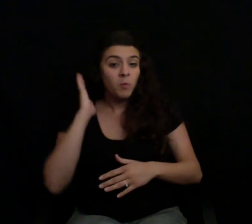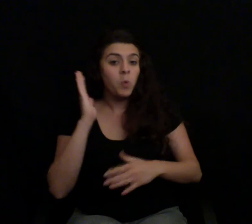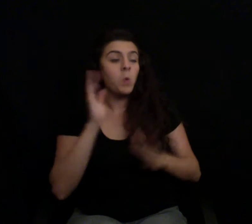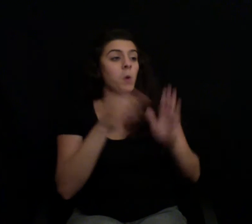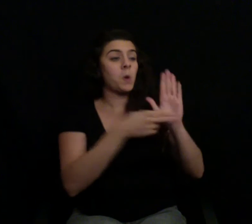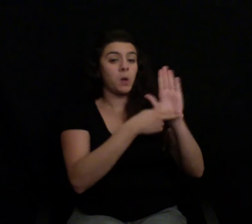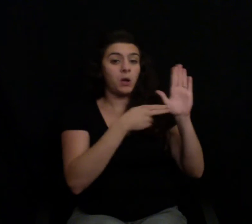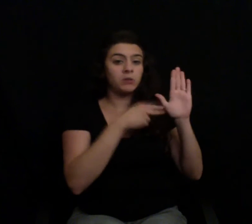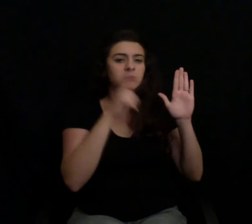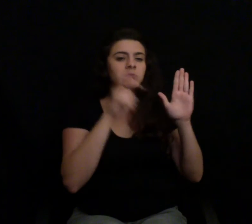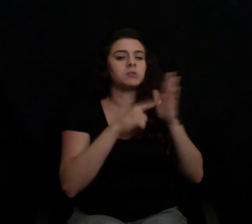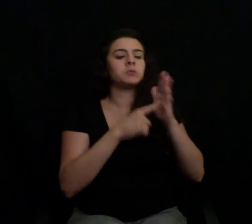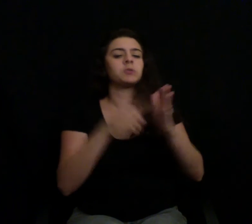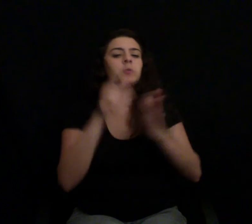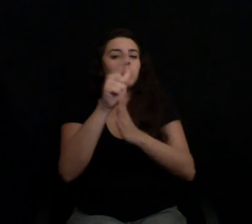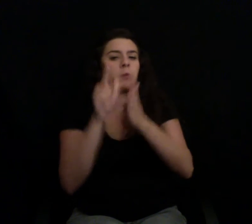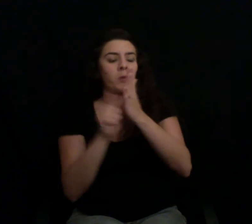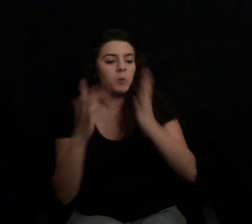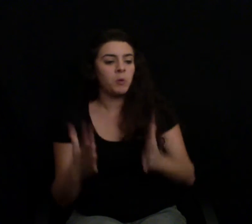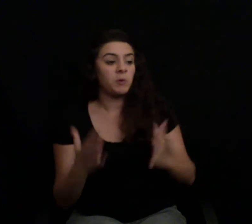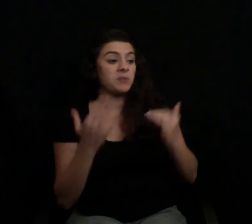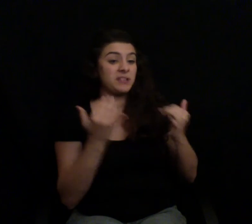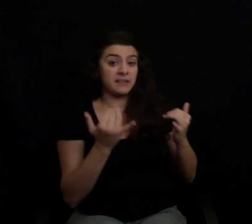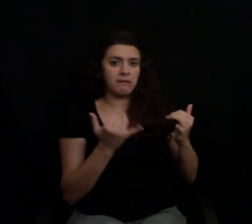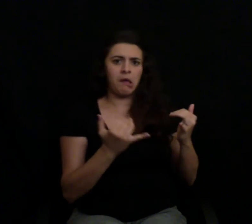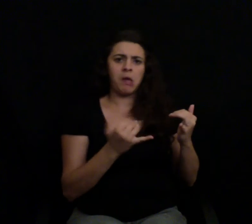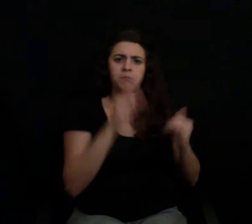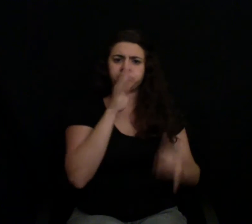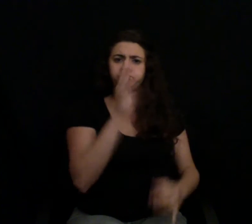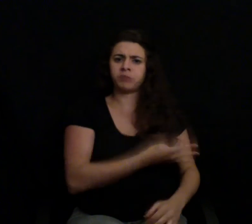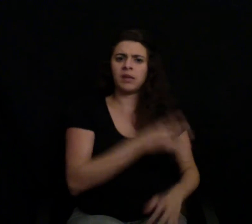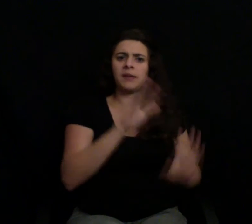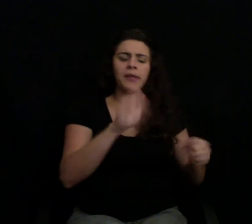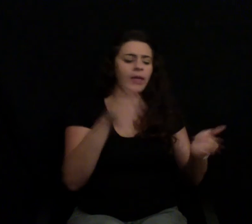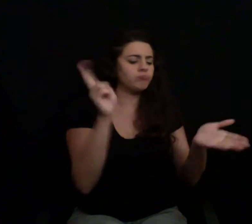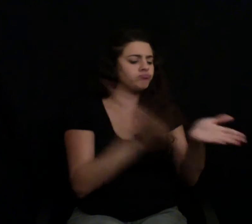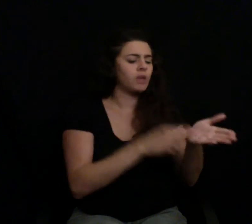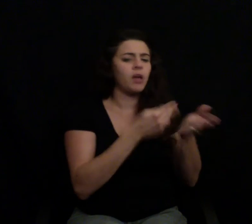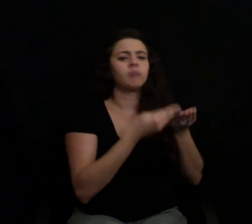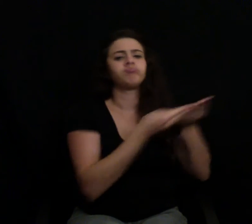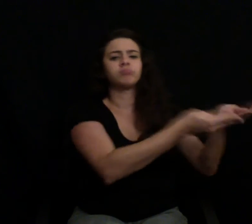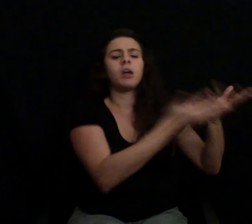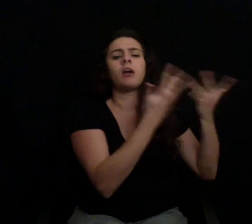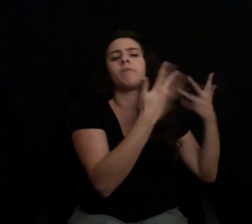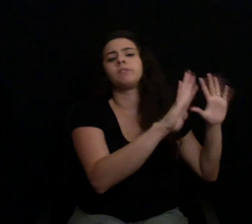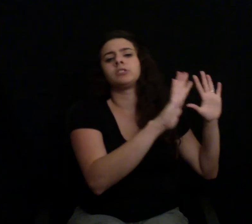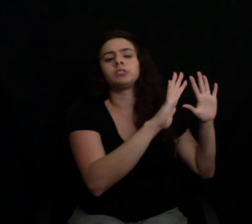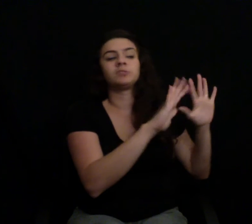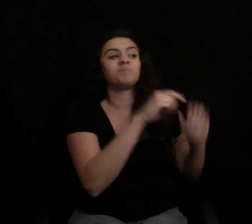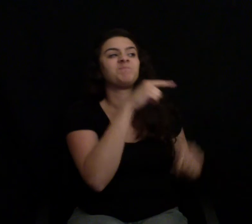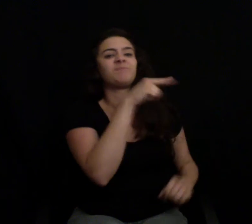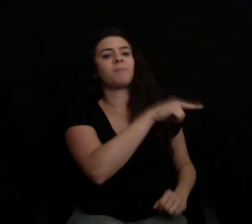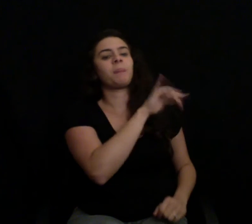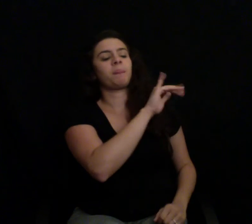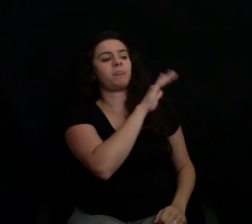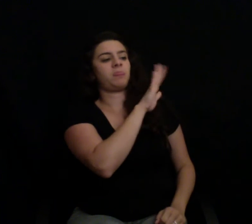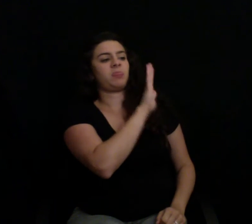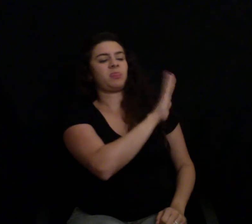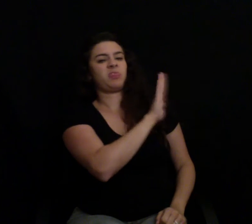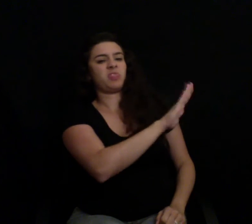thing is about. These guys are about controlling every aspect of the industry. And even though they don't own my farm and they don't own my houses,